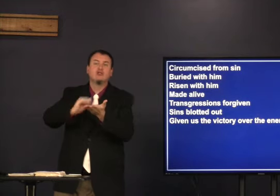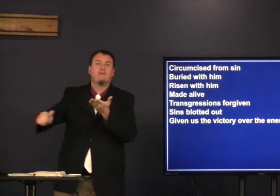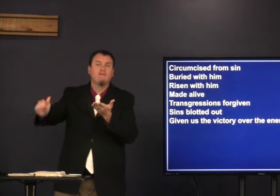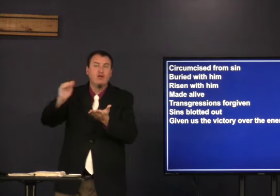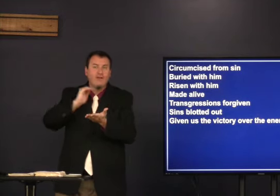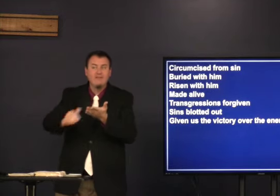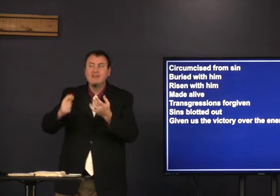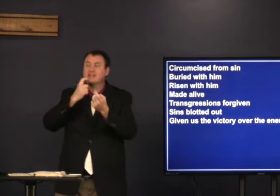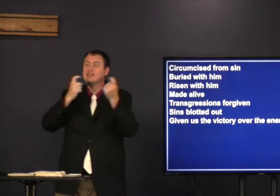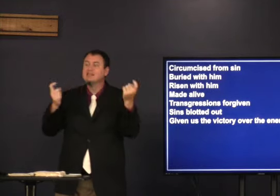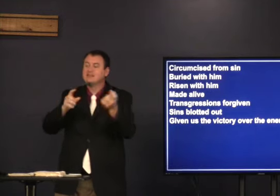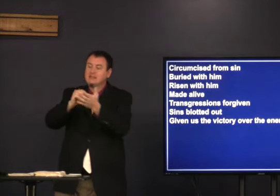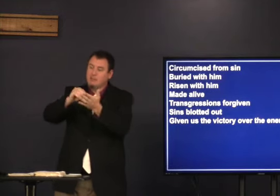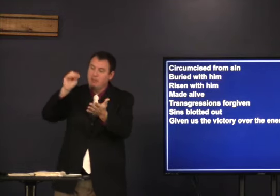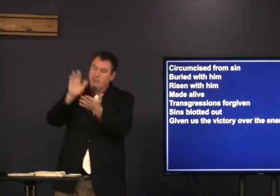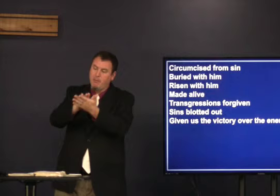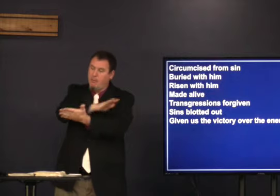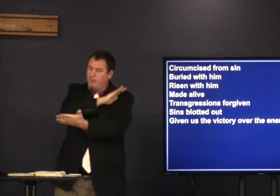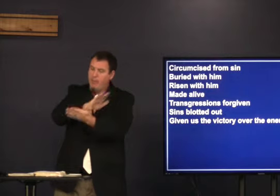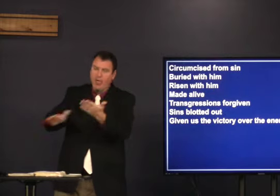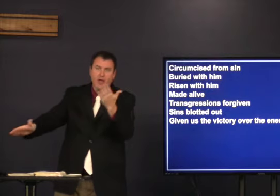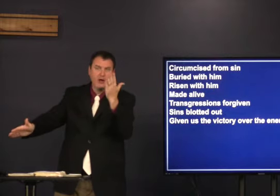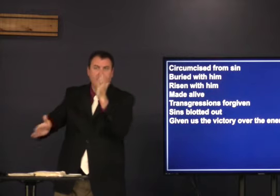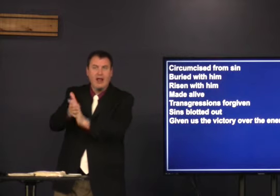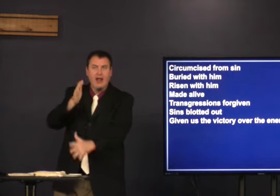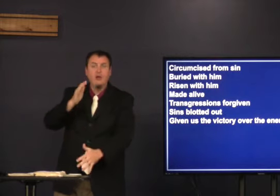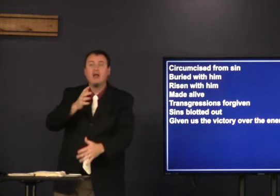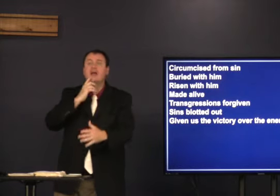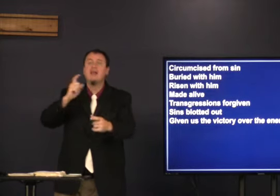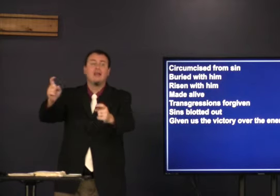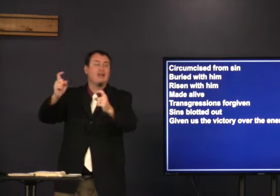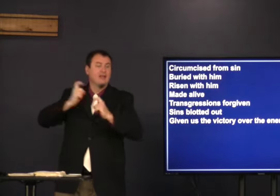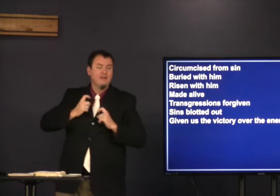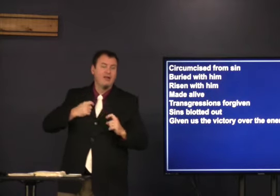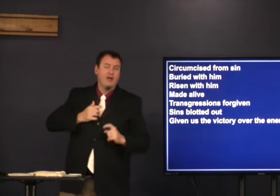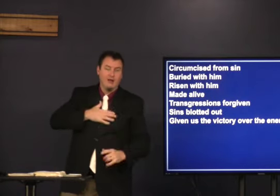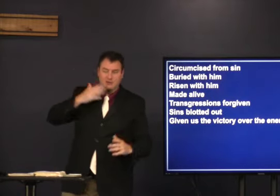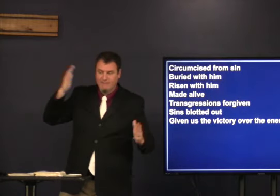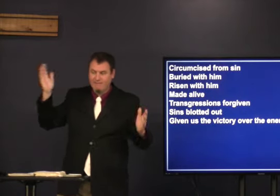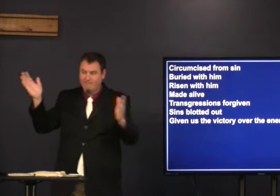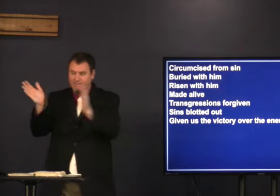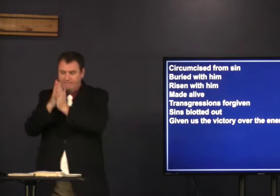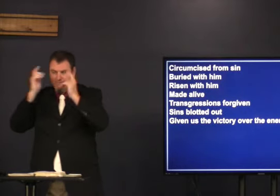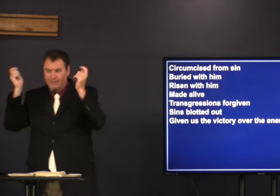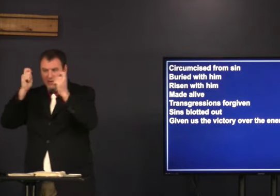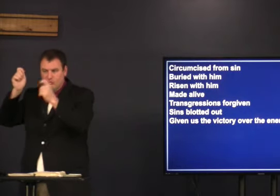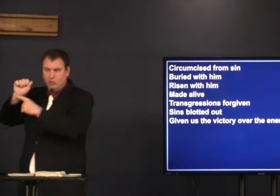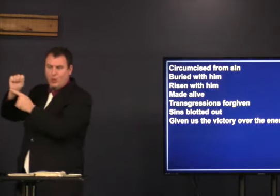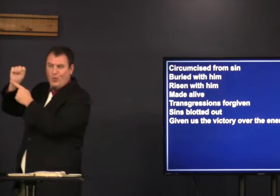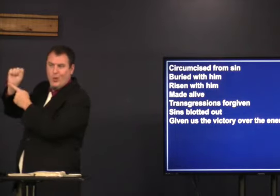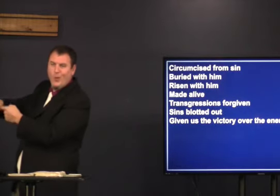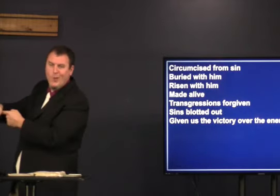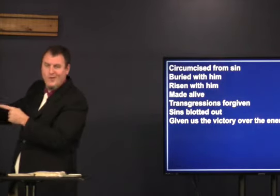Our transgressions are forgiven. Our sins are blotted out. And you've been given victory over the enemy.